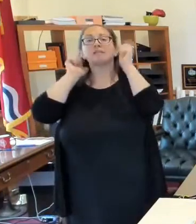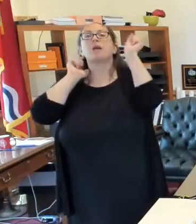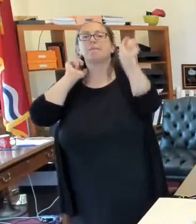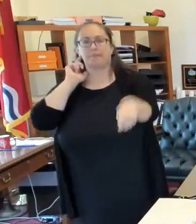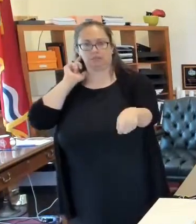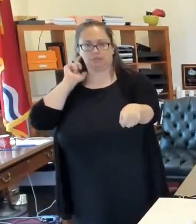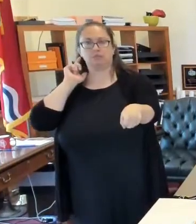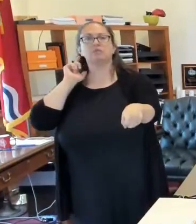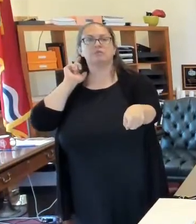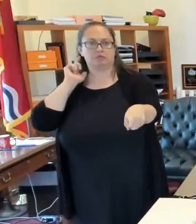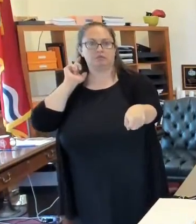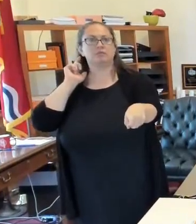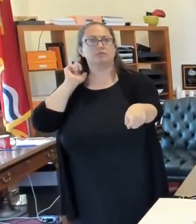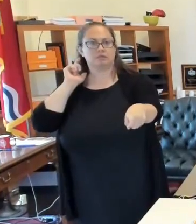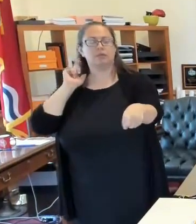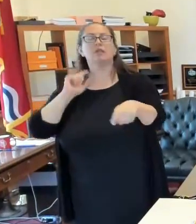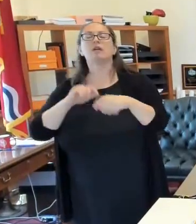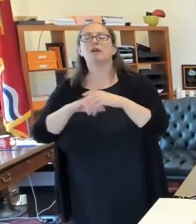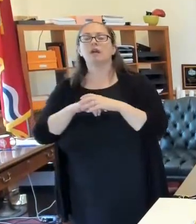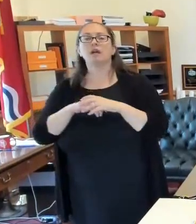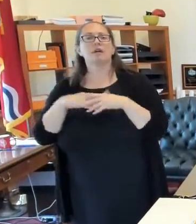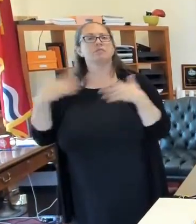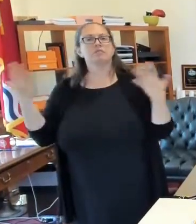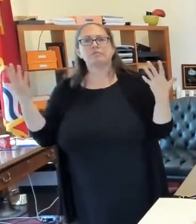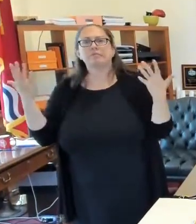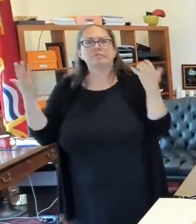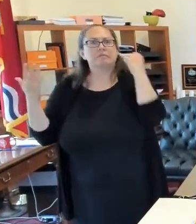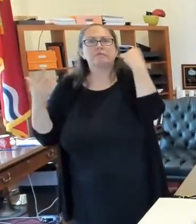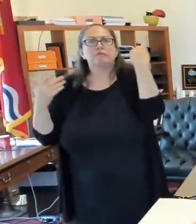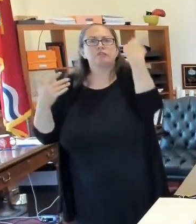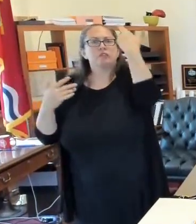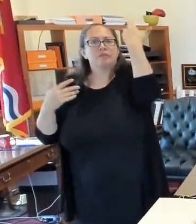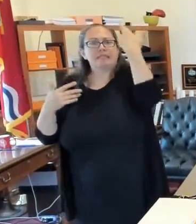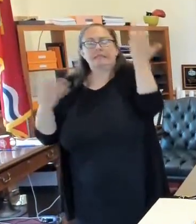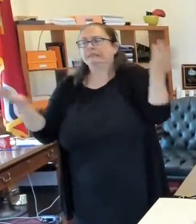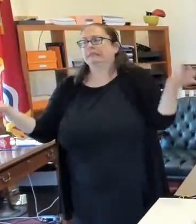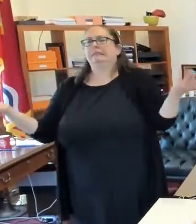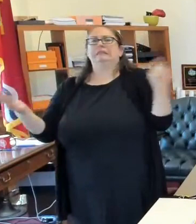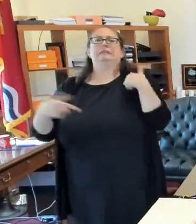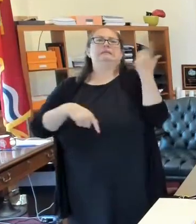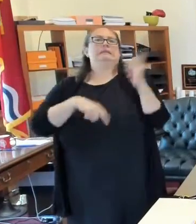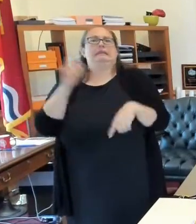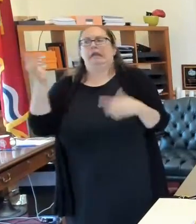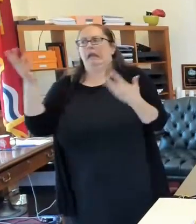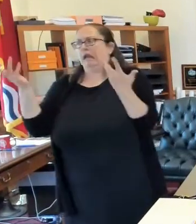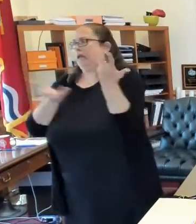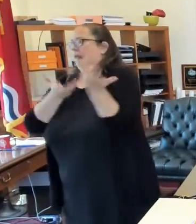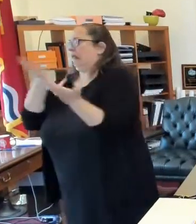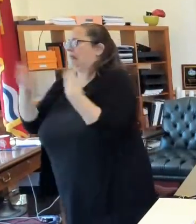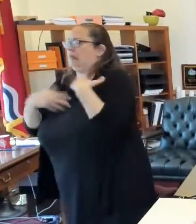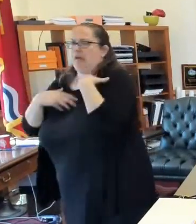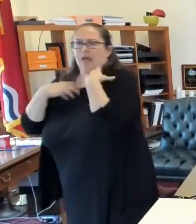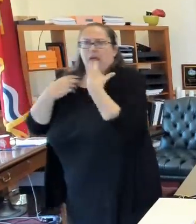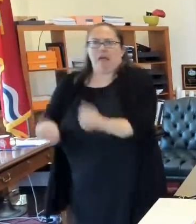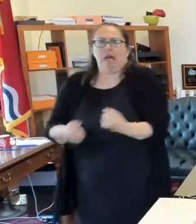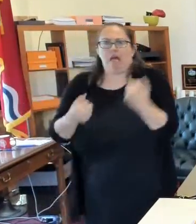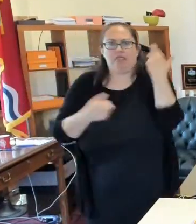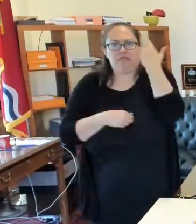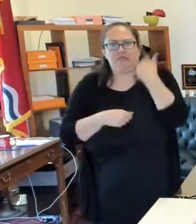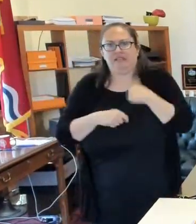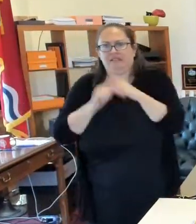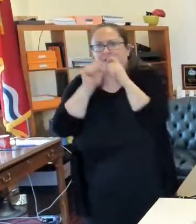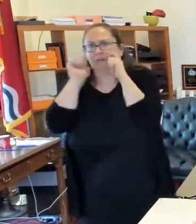Um, if for some reason you can't wear a mask, let's say because of a health reason, the, uh,